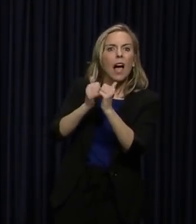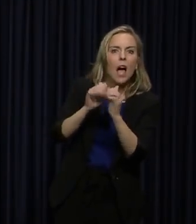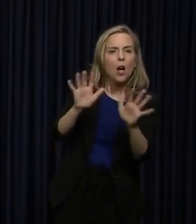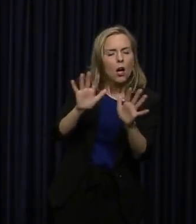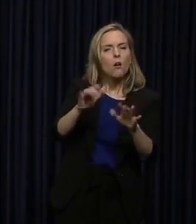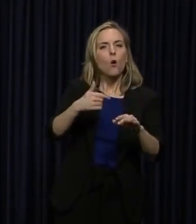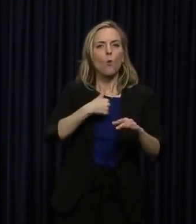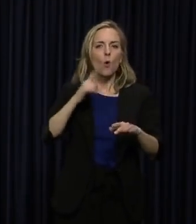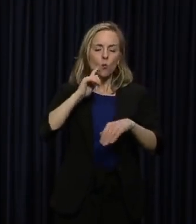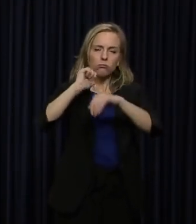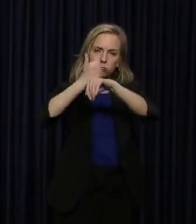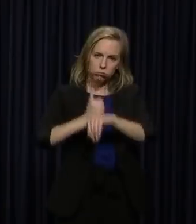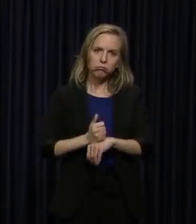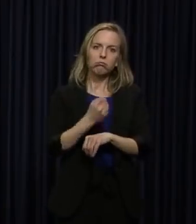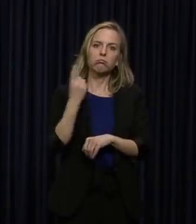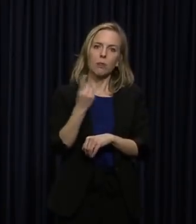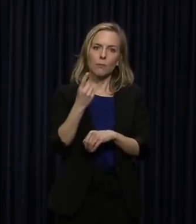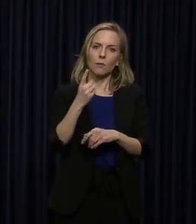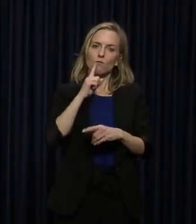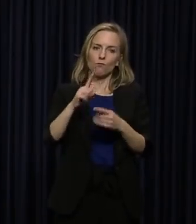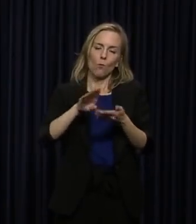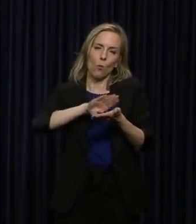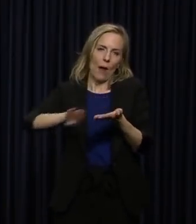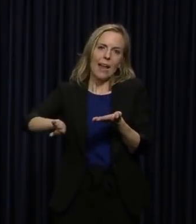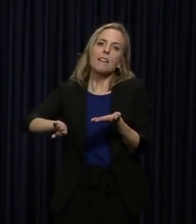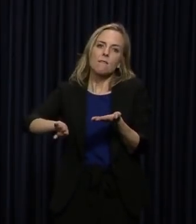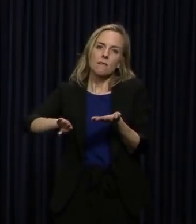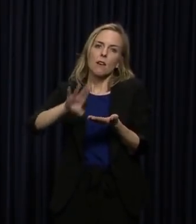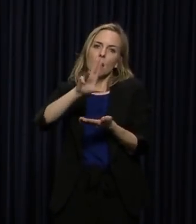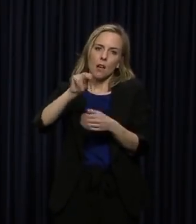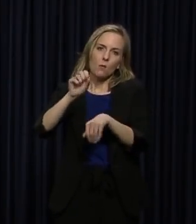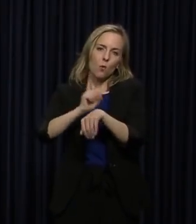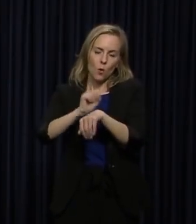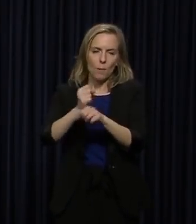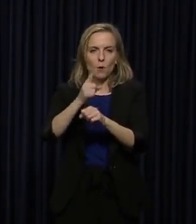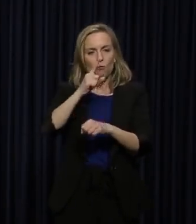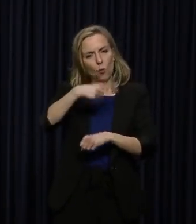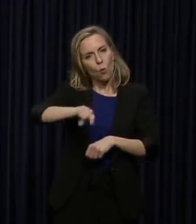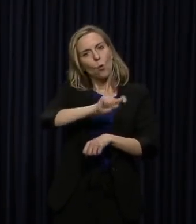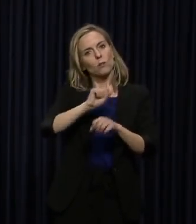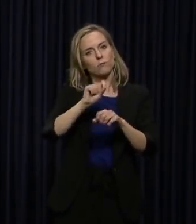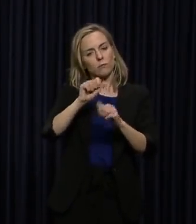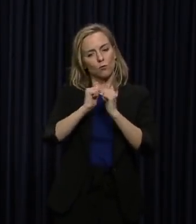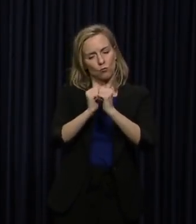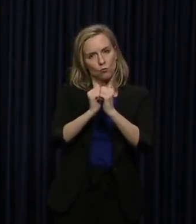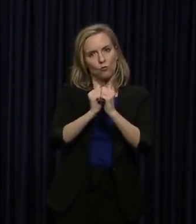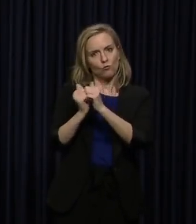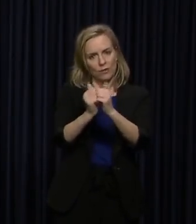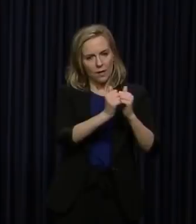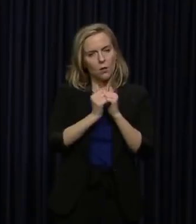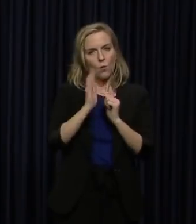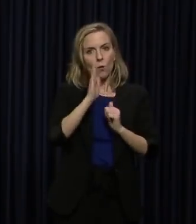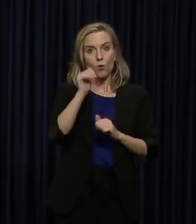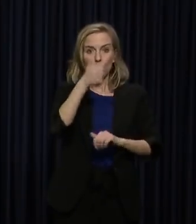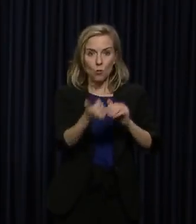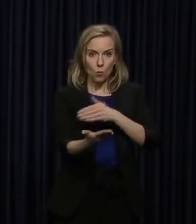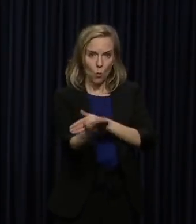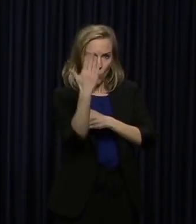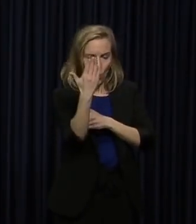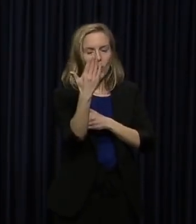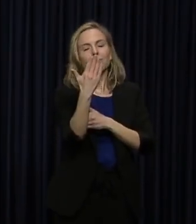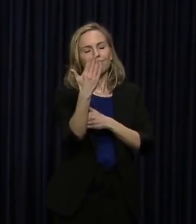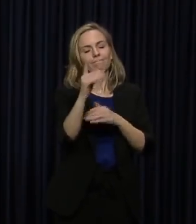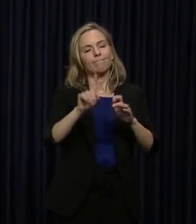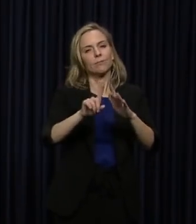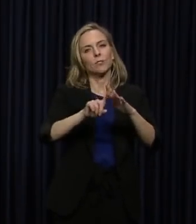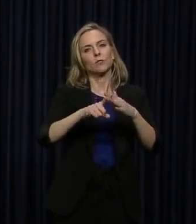we are going to make sure that we get through it together. All right. Beginning tomorrow morning, we are going to close the state capitol